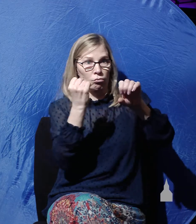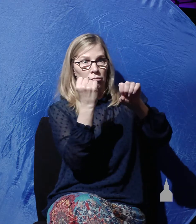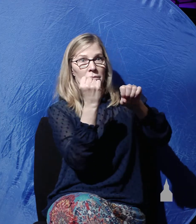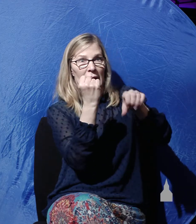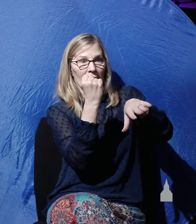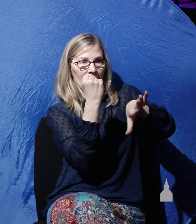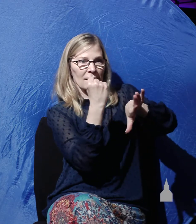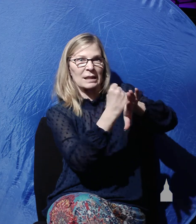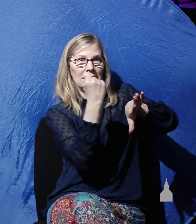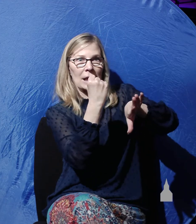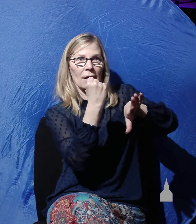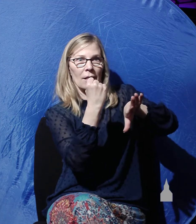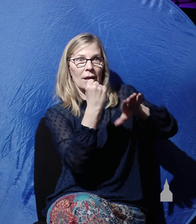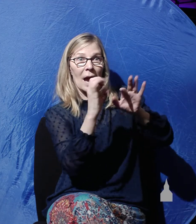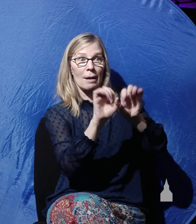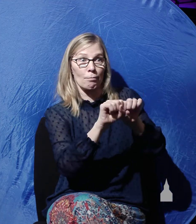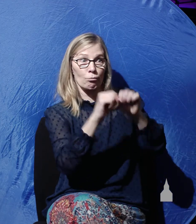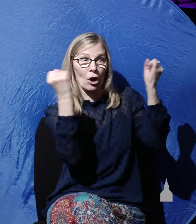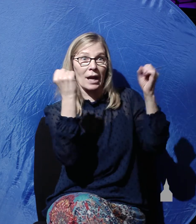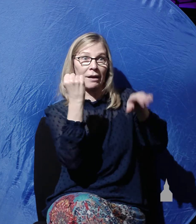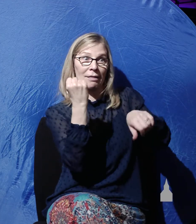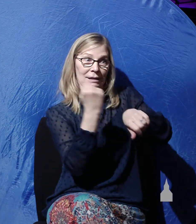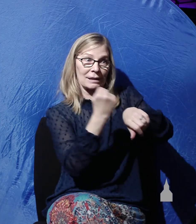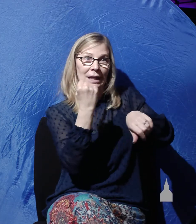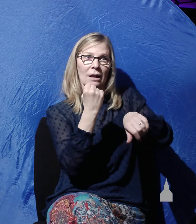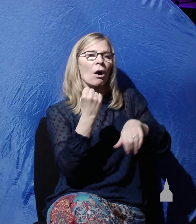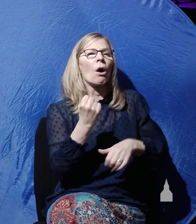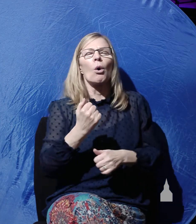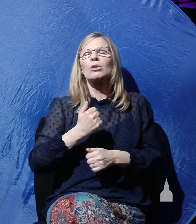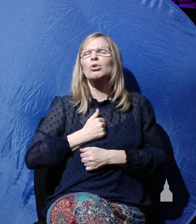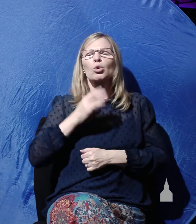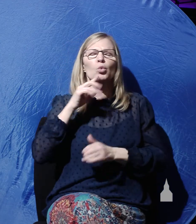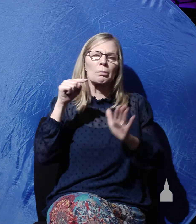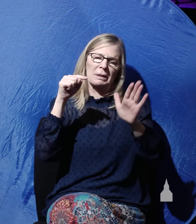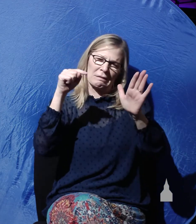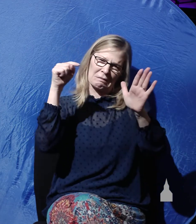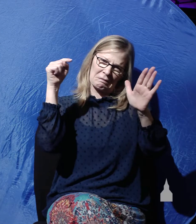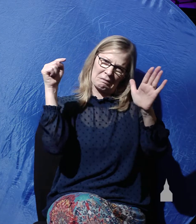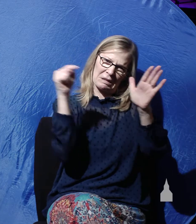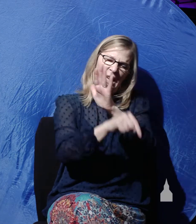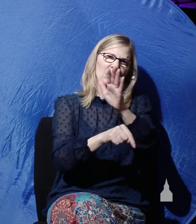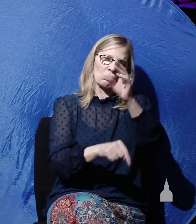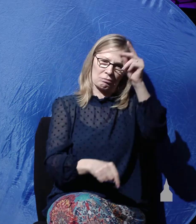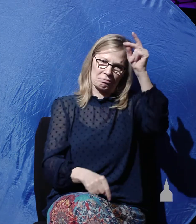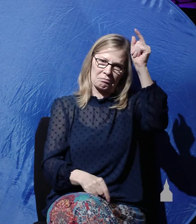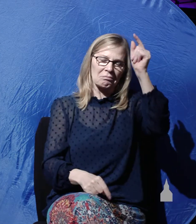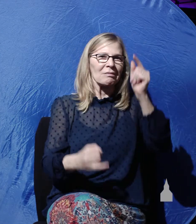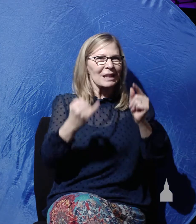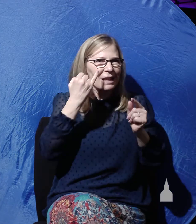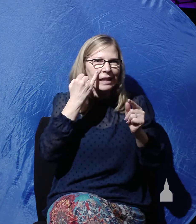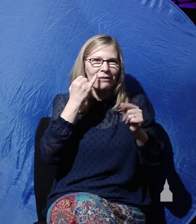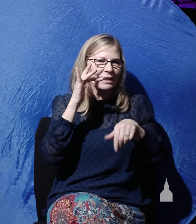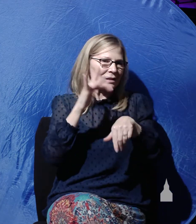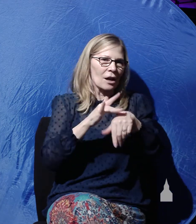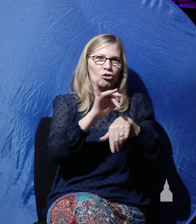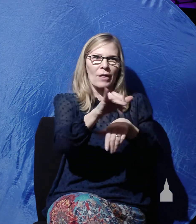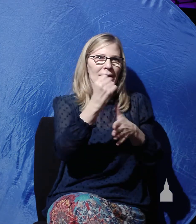They would have had, they would have been, a soldier would have been executed like anybody else if he had done this. So they didn't,